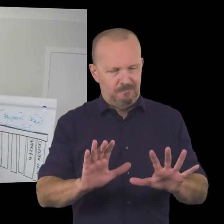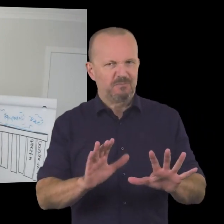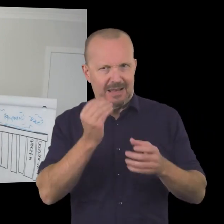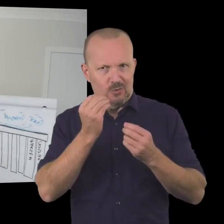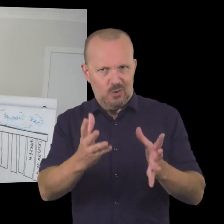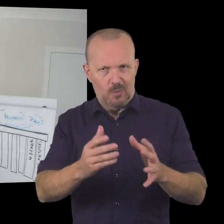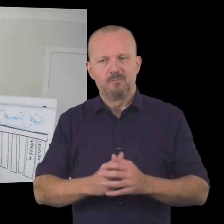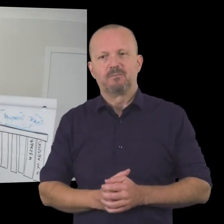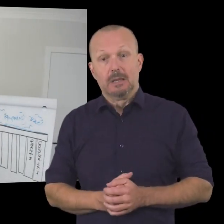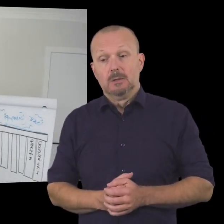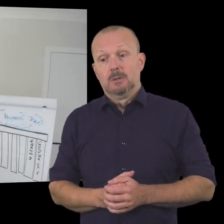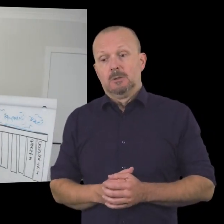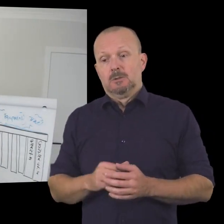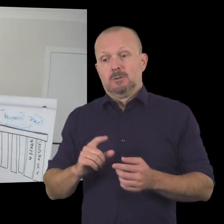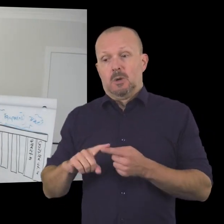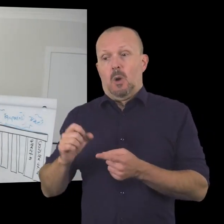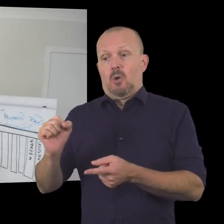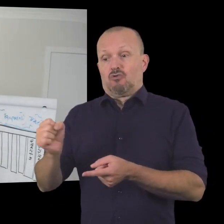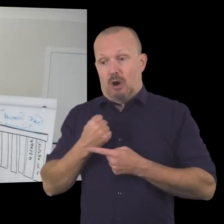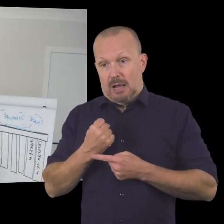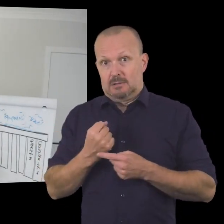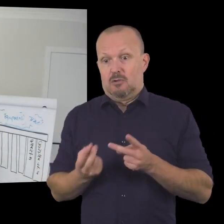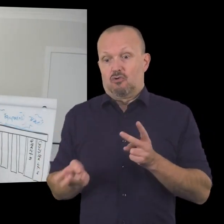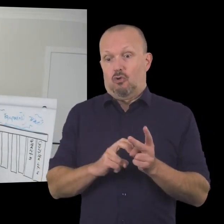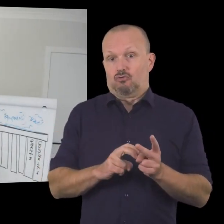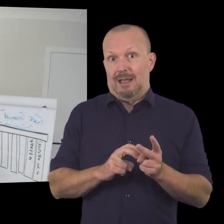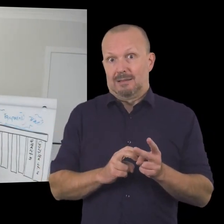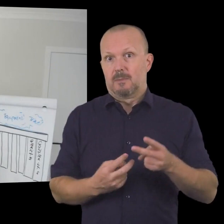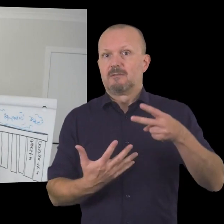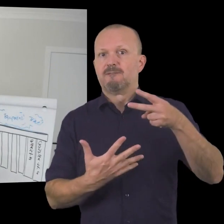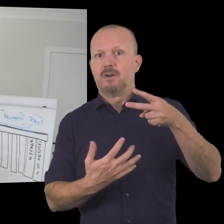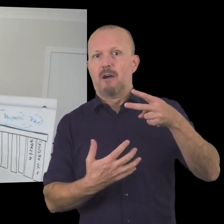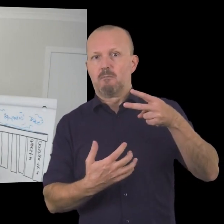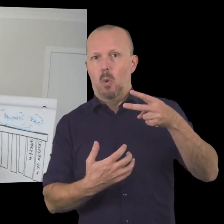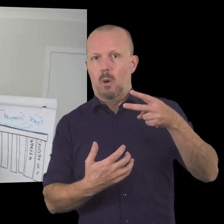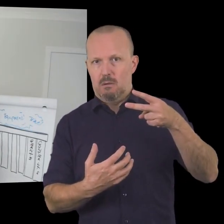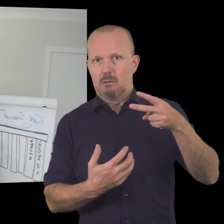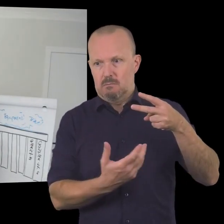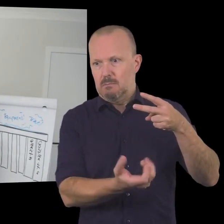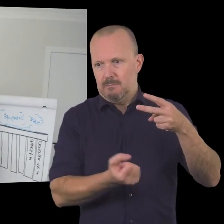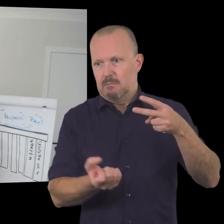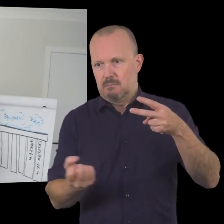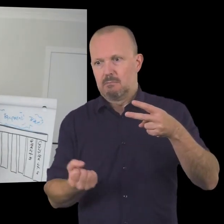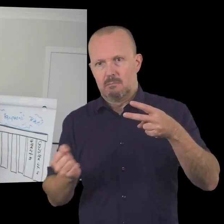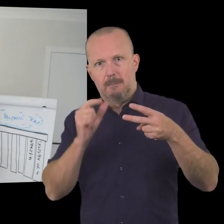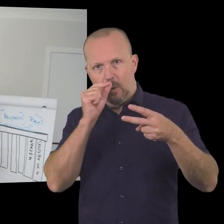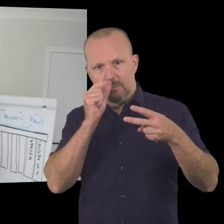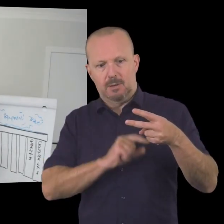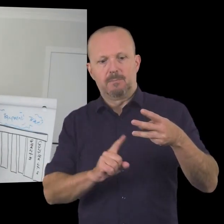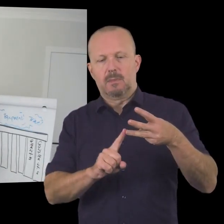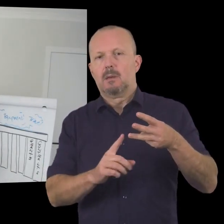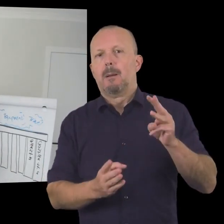about them from so the other different other five income streams that sit with grants and contracts as an opportunity to raise funds for your organization